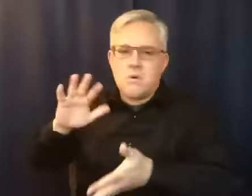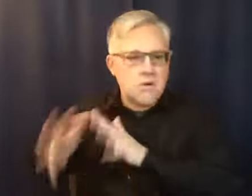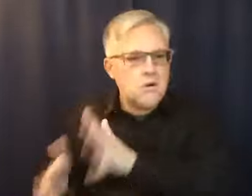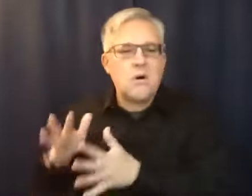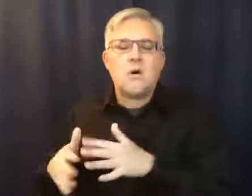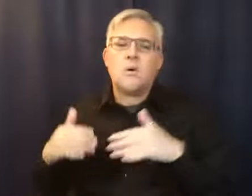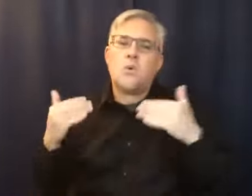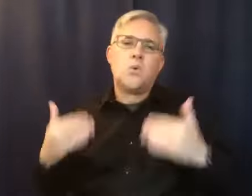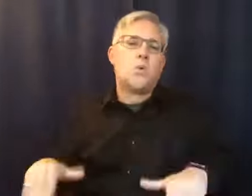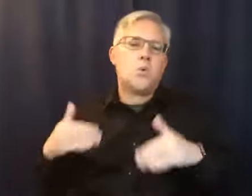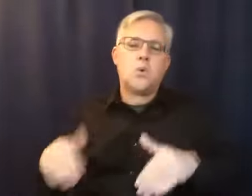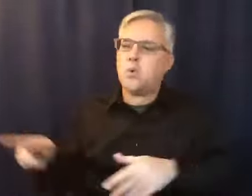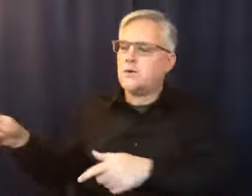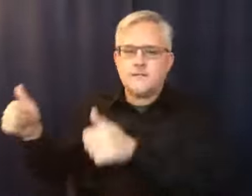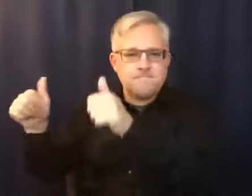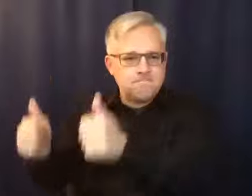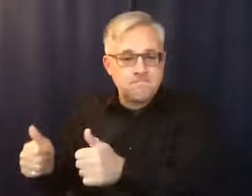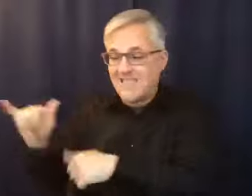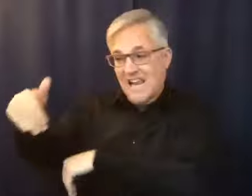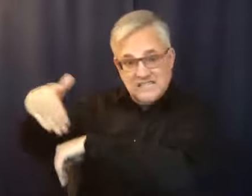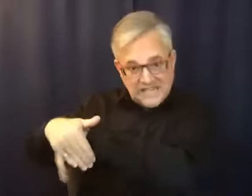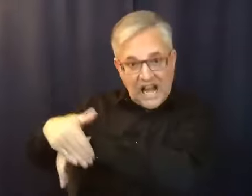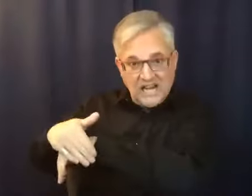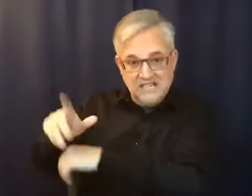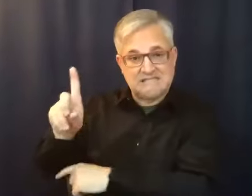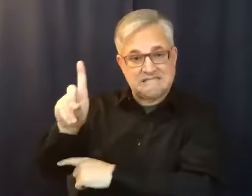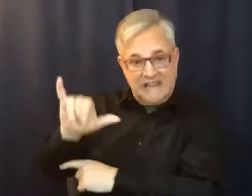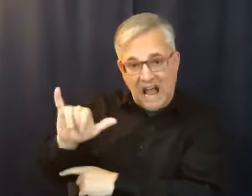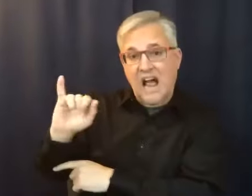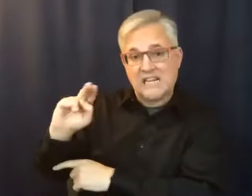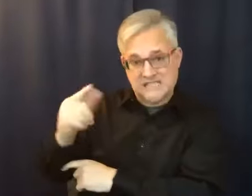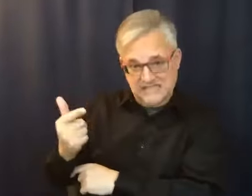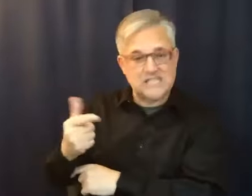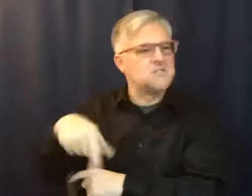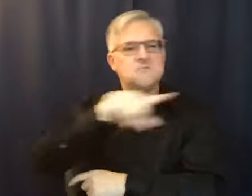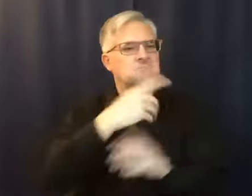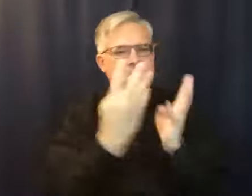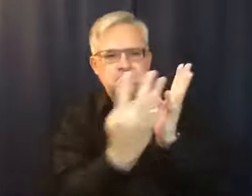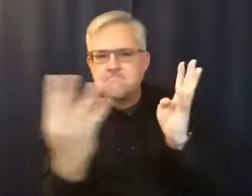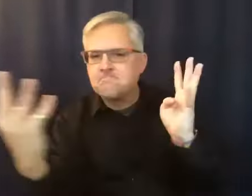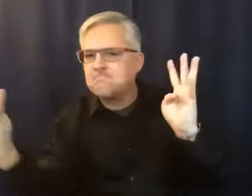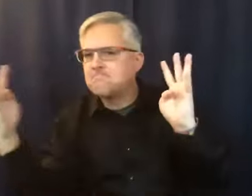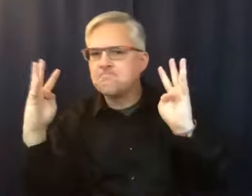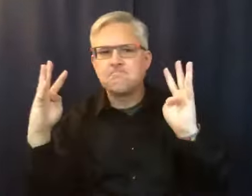And they were there the night that he was dying. They were all around the bed and they were having a meeting, you know.